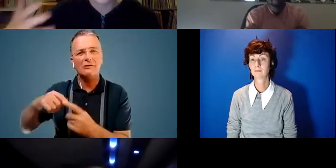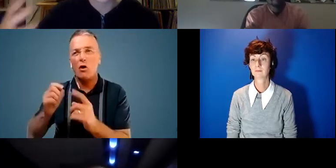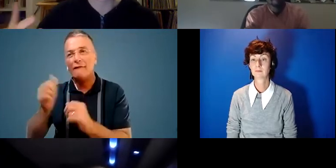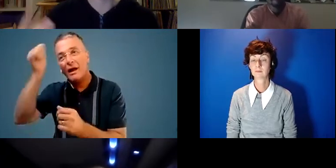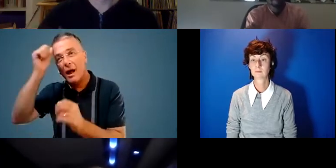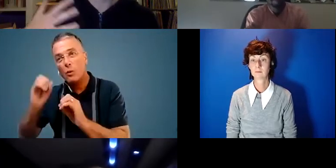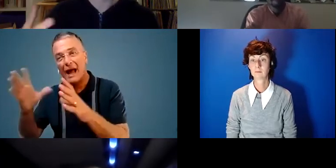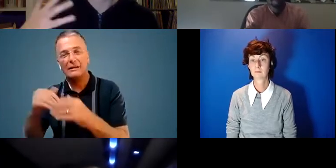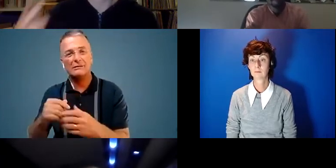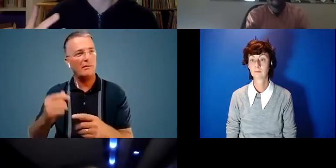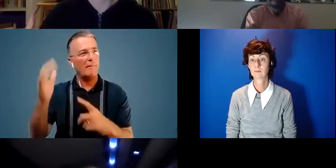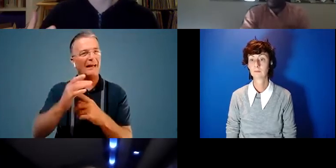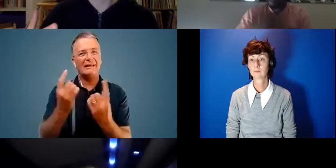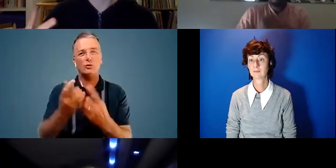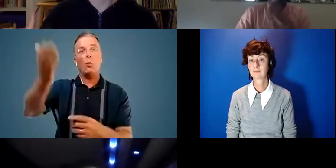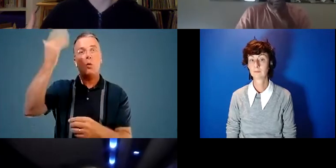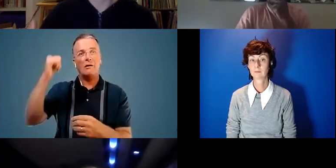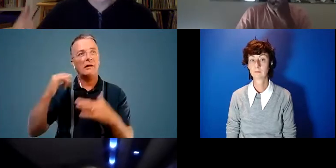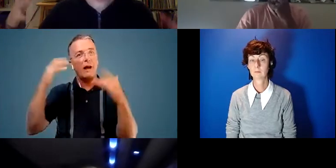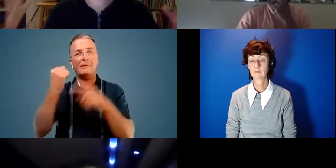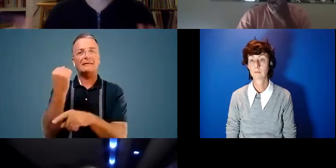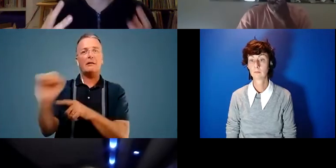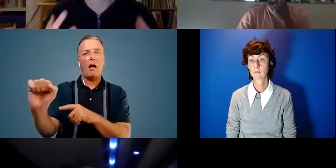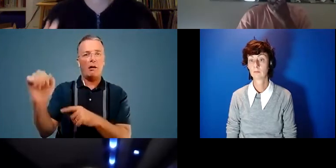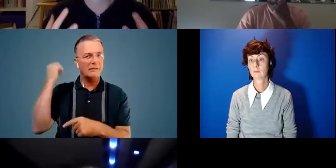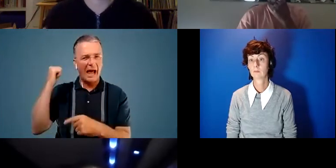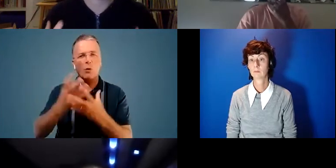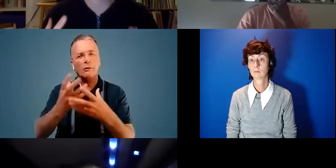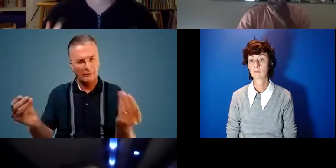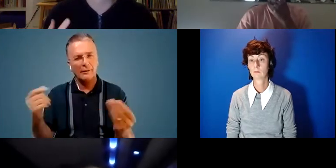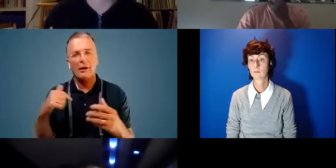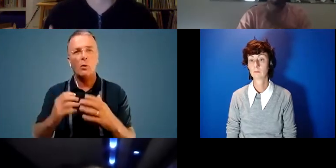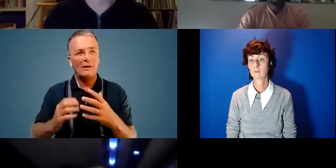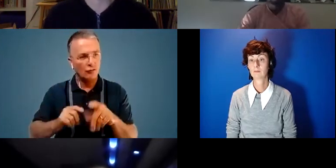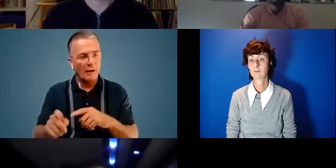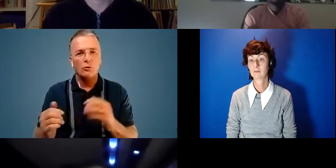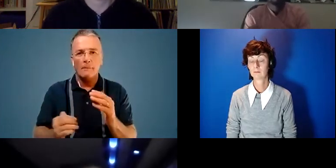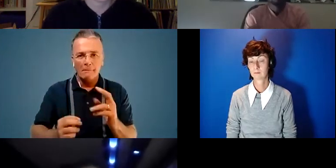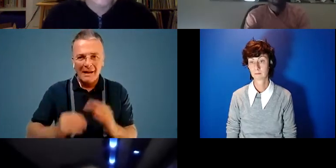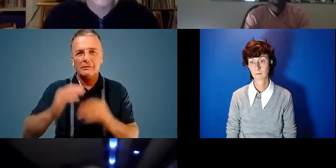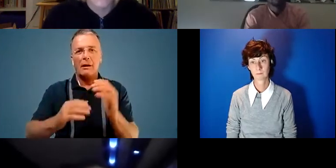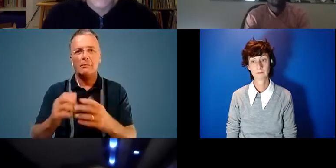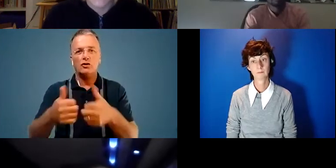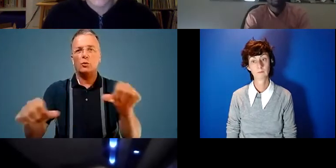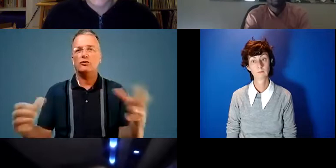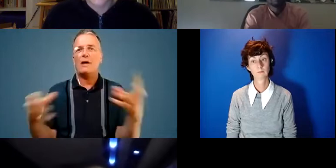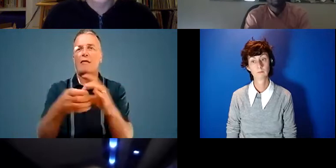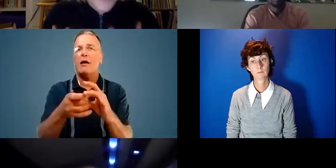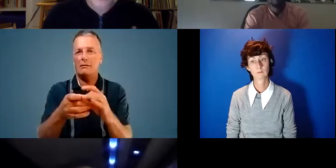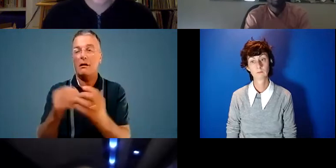climate denialism and climate ignorance. And it's clear when we're now trying to build solutions together that arts and culture can can be really